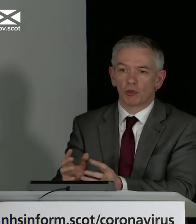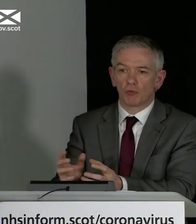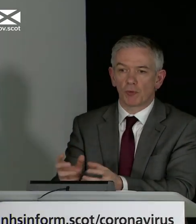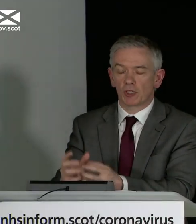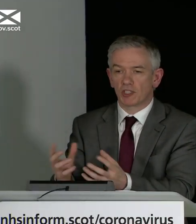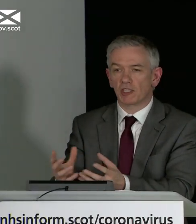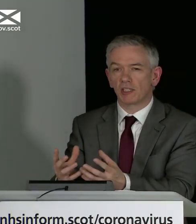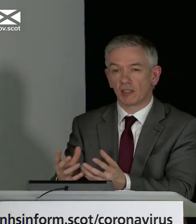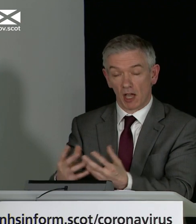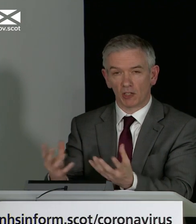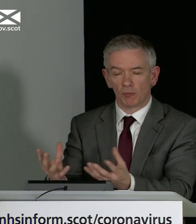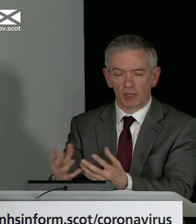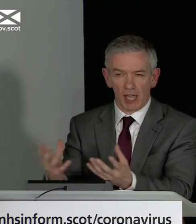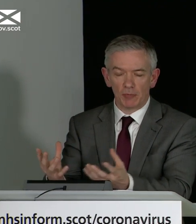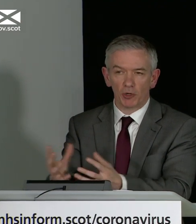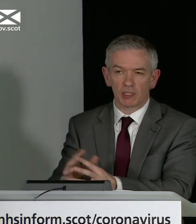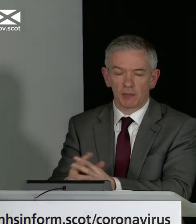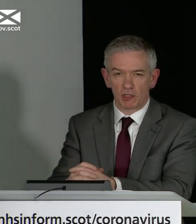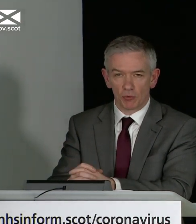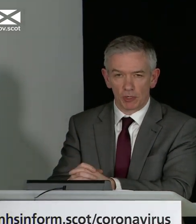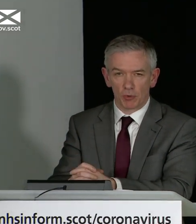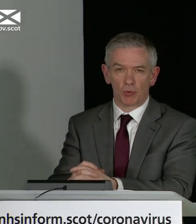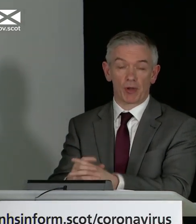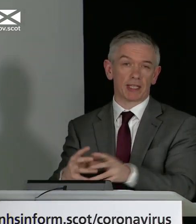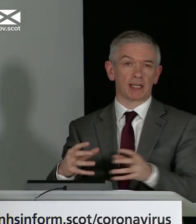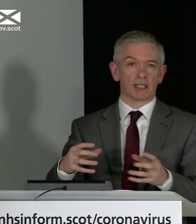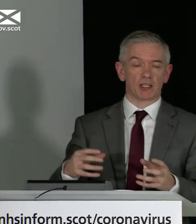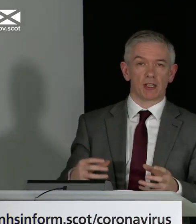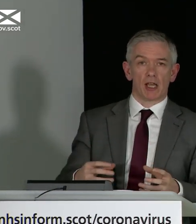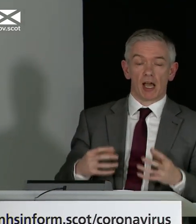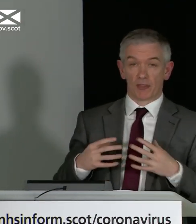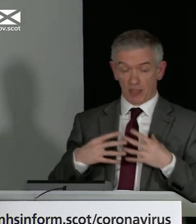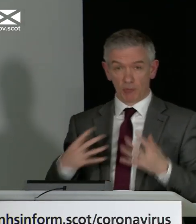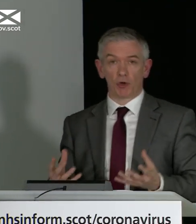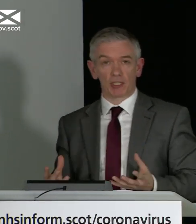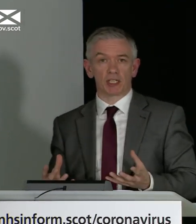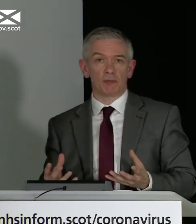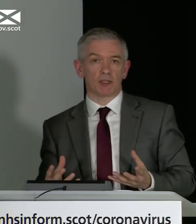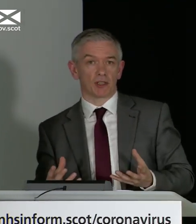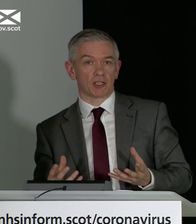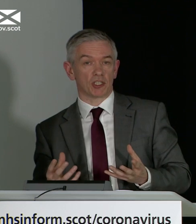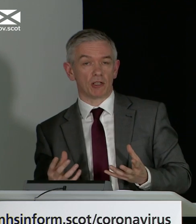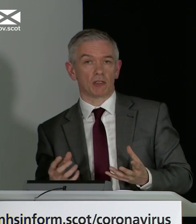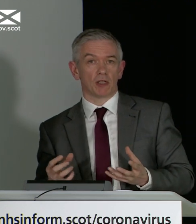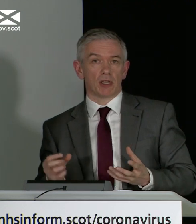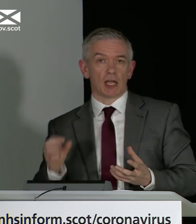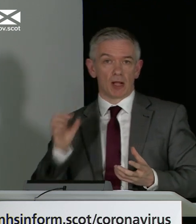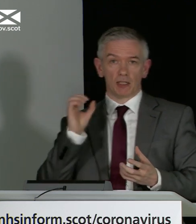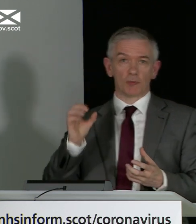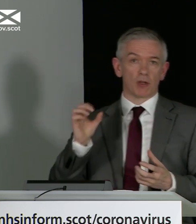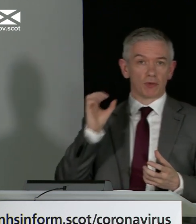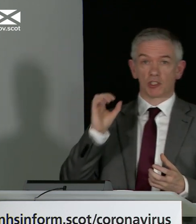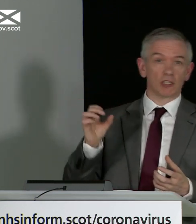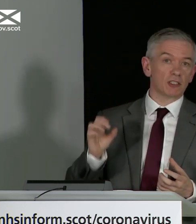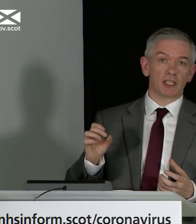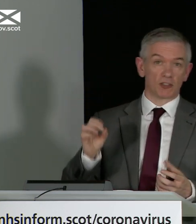really important when we're considering the R number at any point in time is that we recognise that at this point in time, there is still a